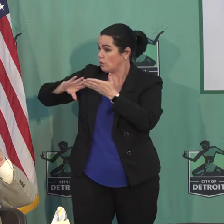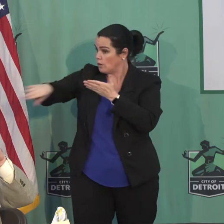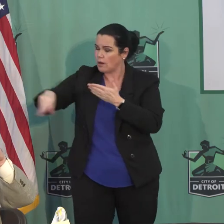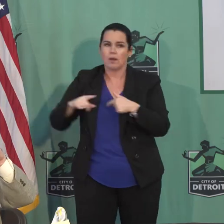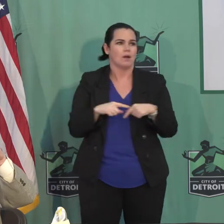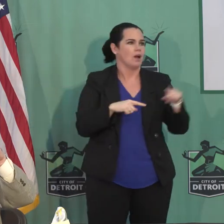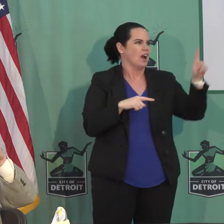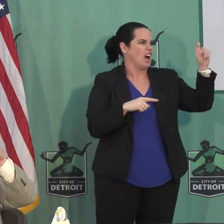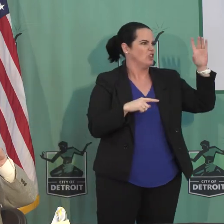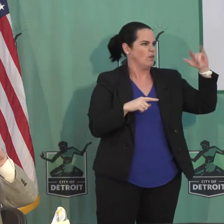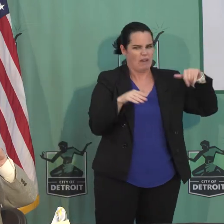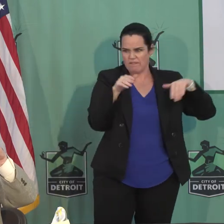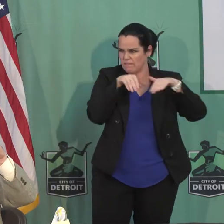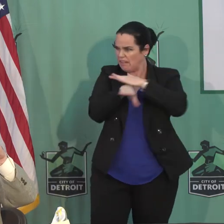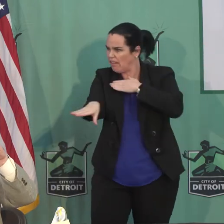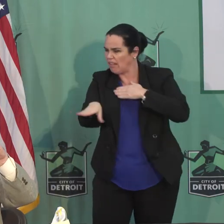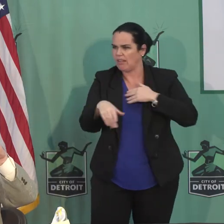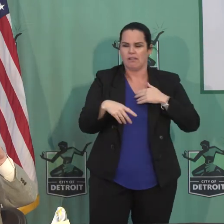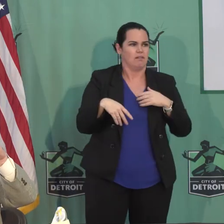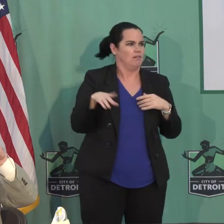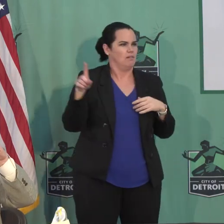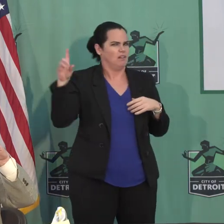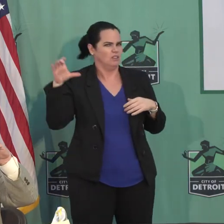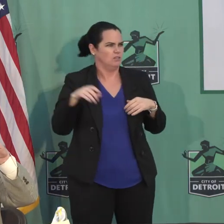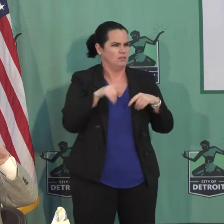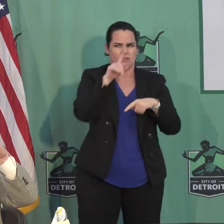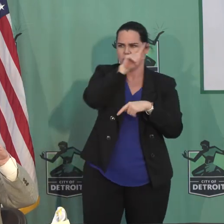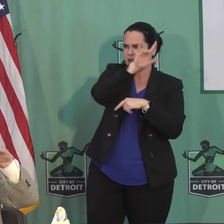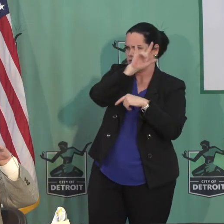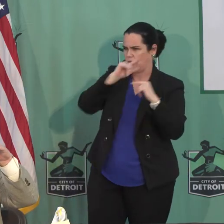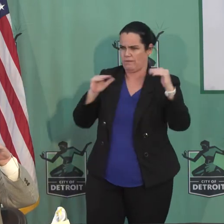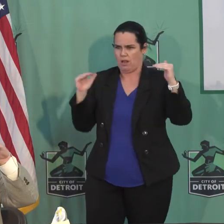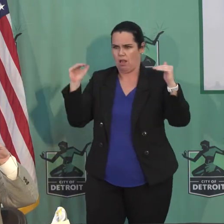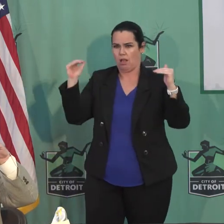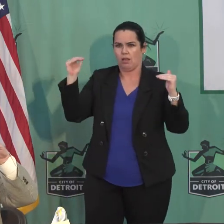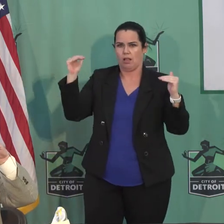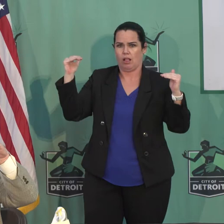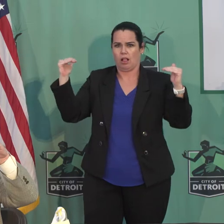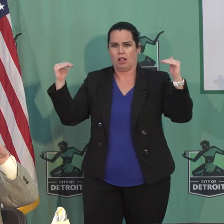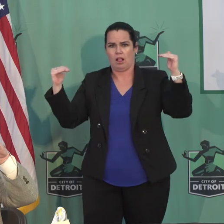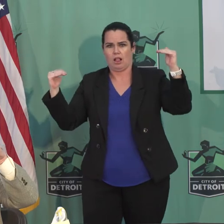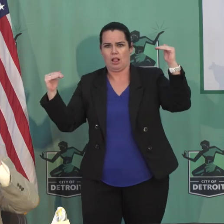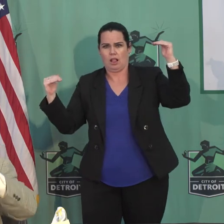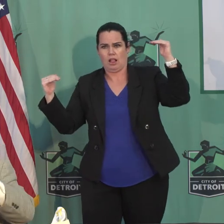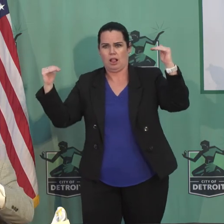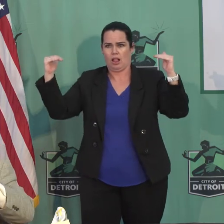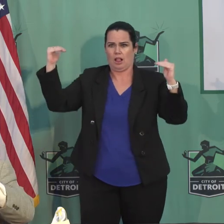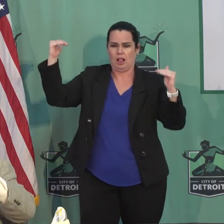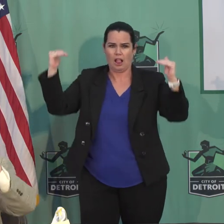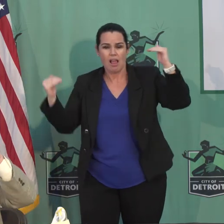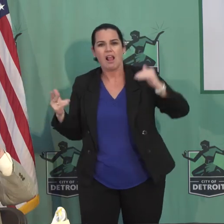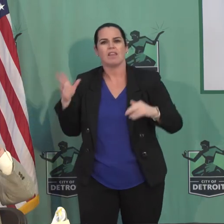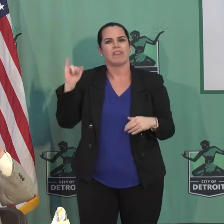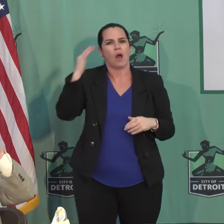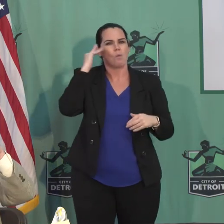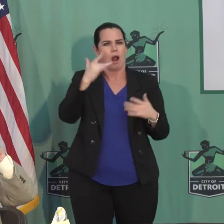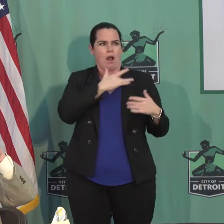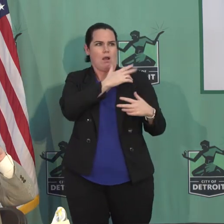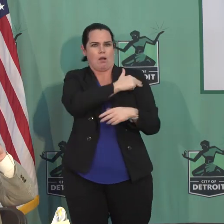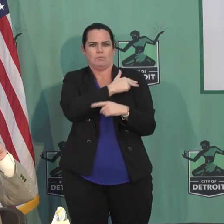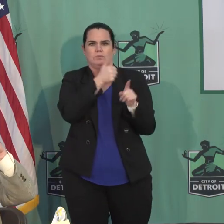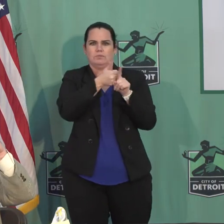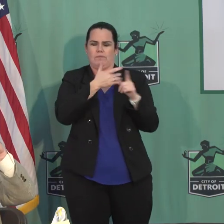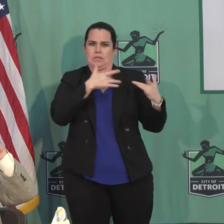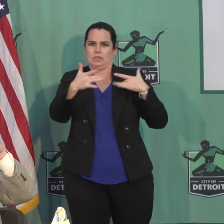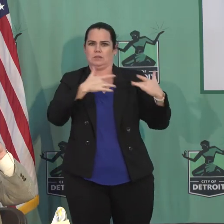150 people admitting a day, 100 being discharged. That was the anxiety you were hearing from the hospital, is that COVID-19 was